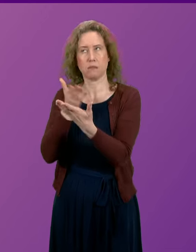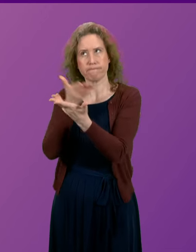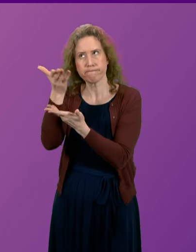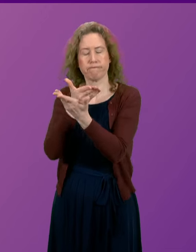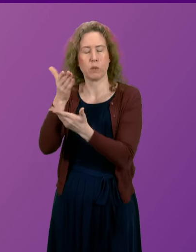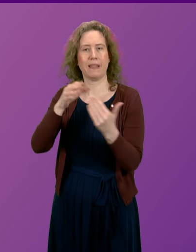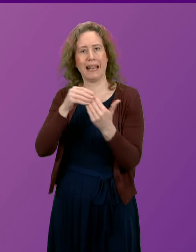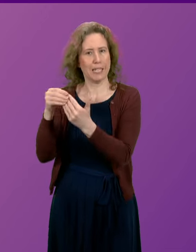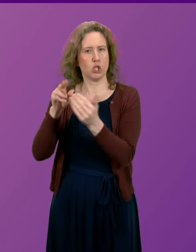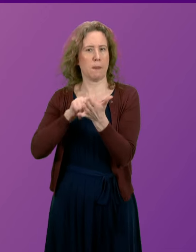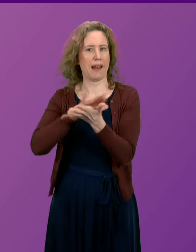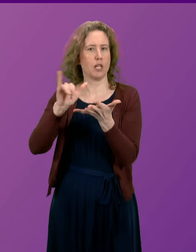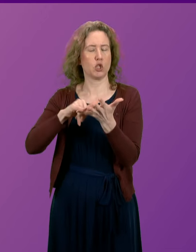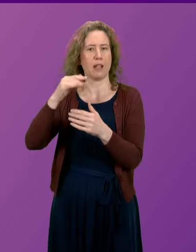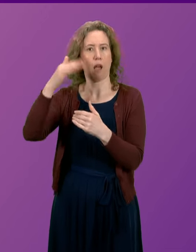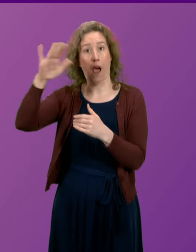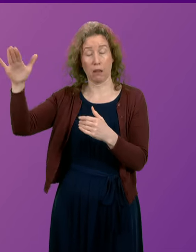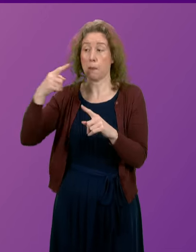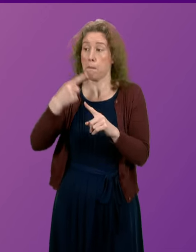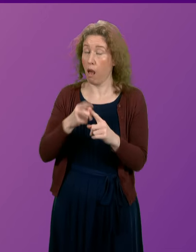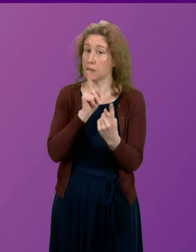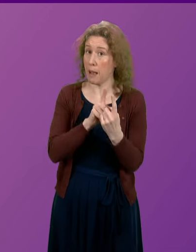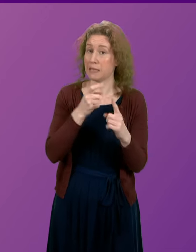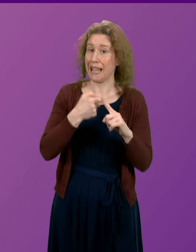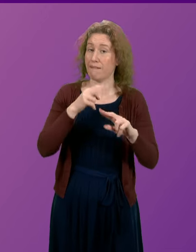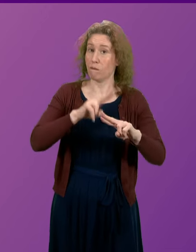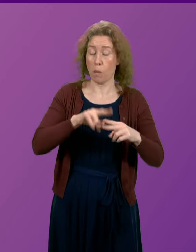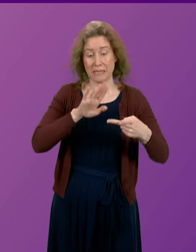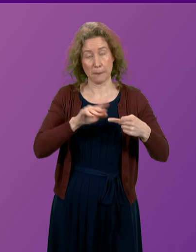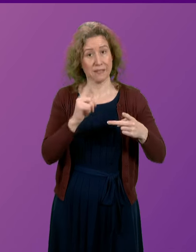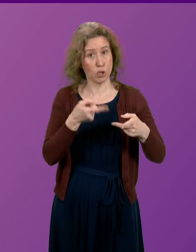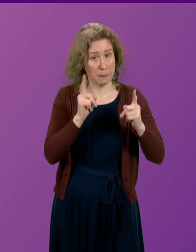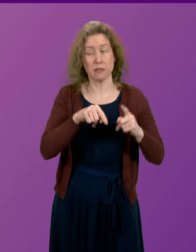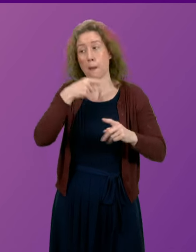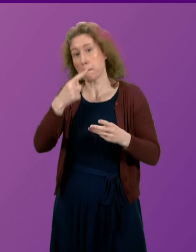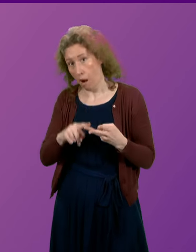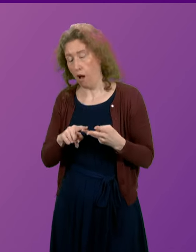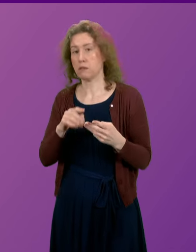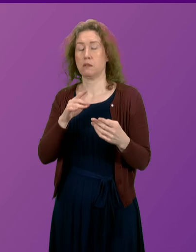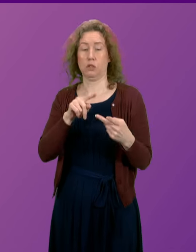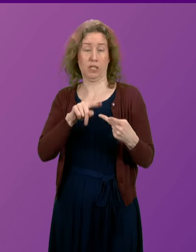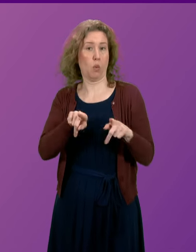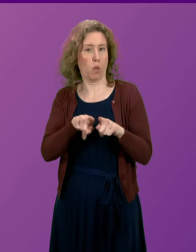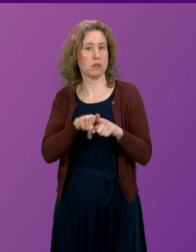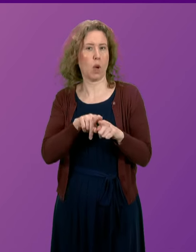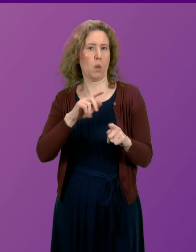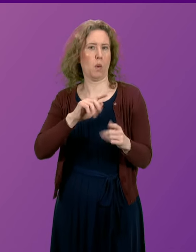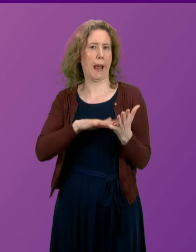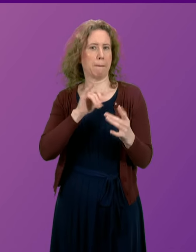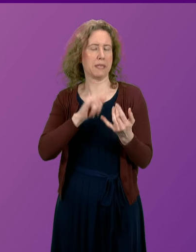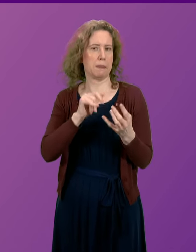NHS Highland. He's also met with Kate Forbes, the Deputy First Minister and the Member of Parliament for Sky,